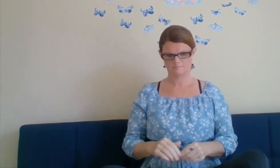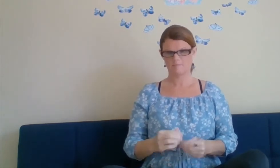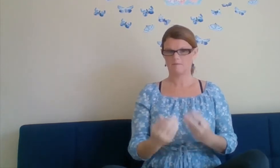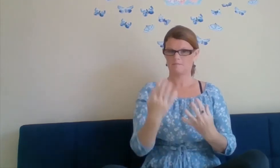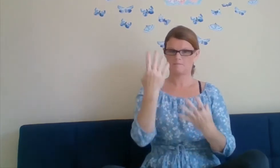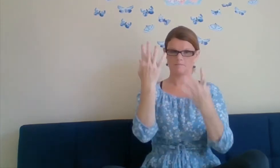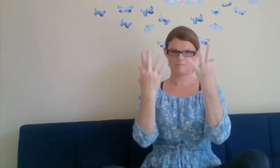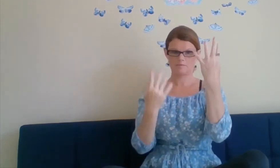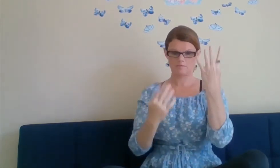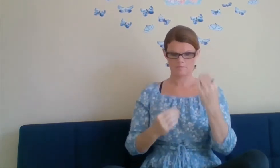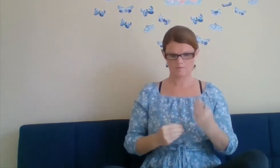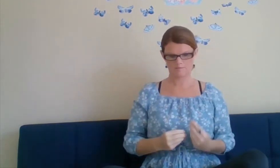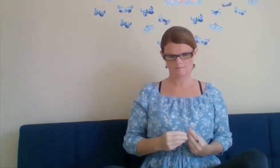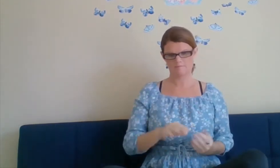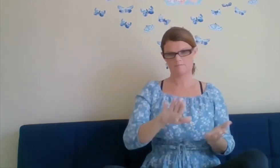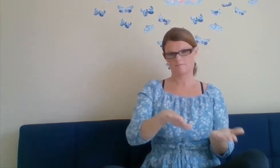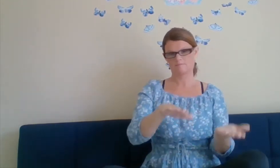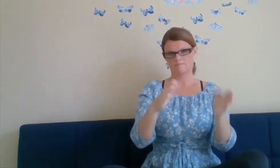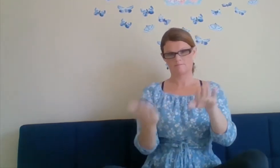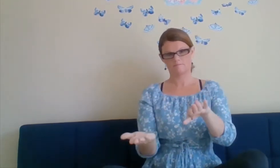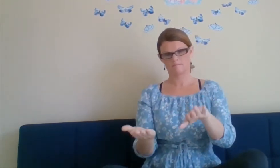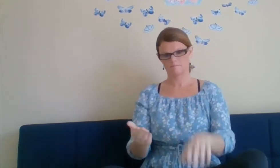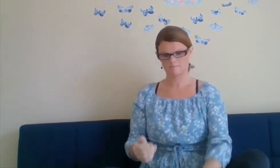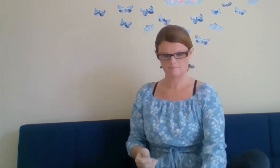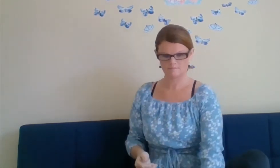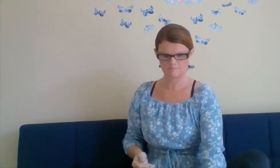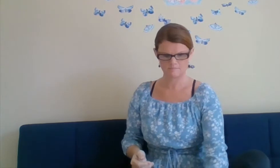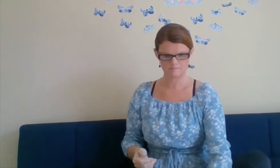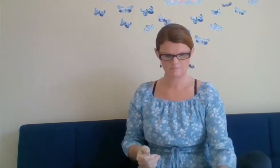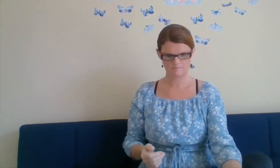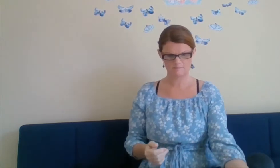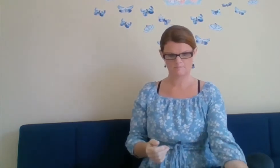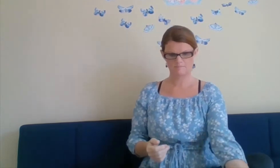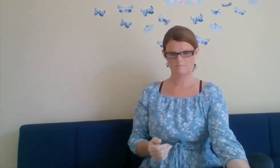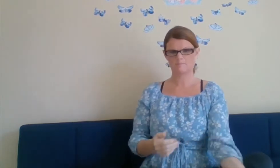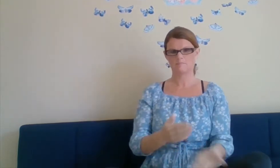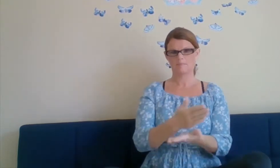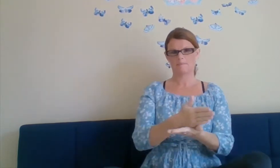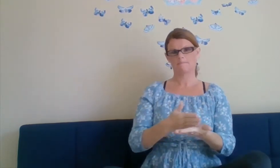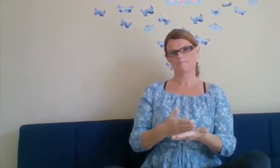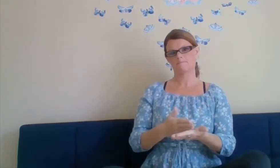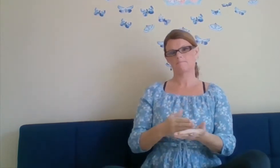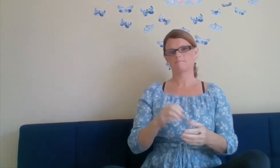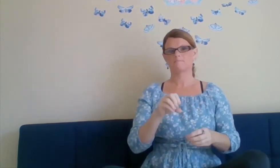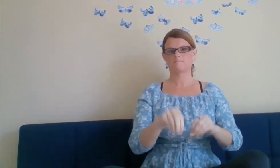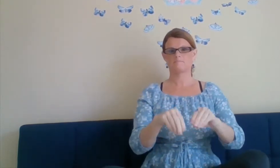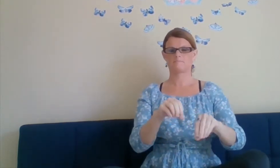Some seeds fell in thorns